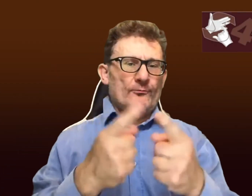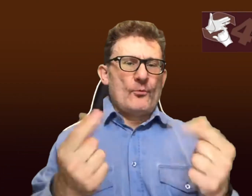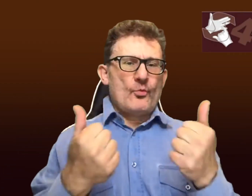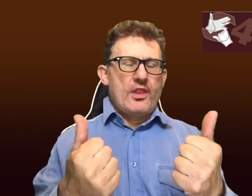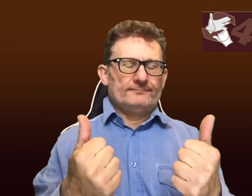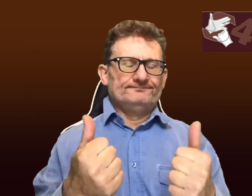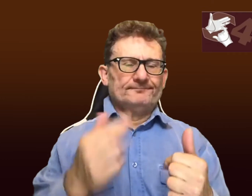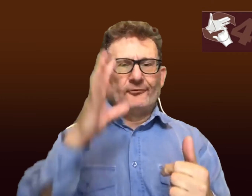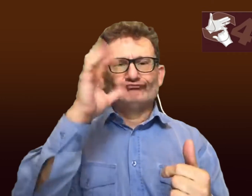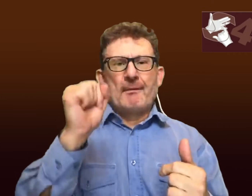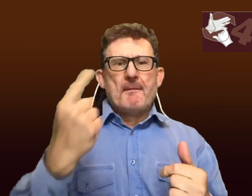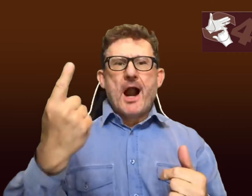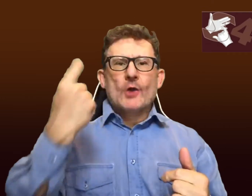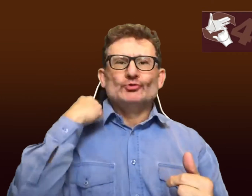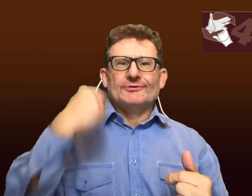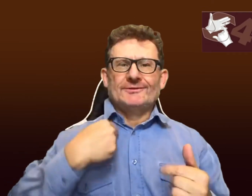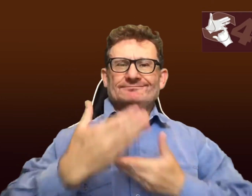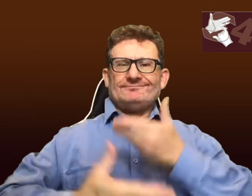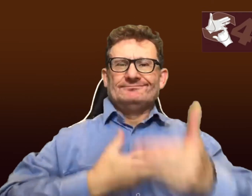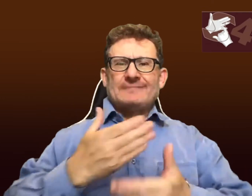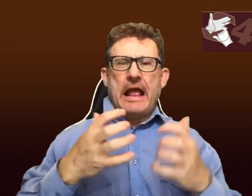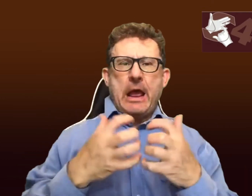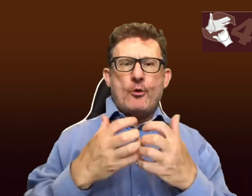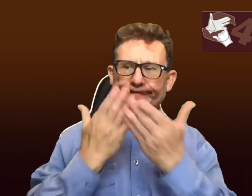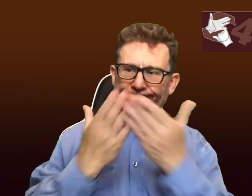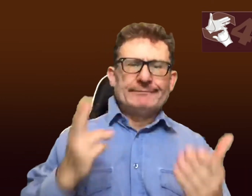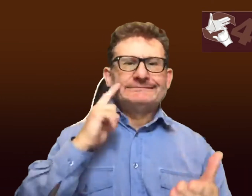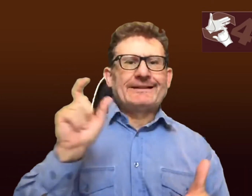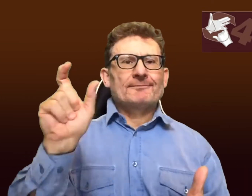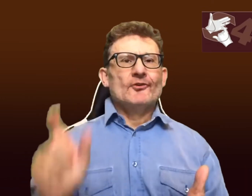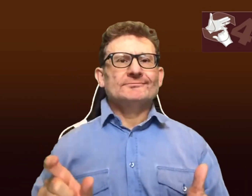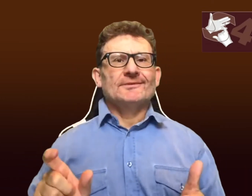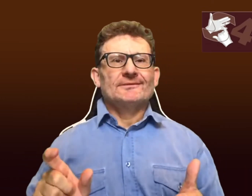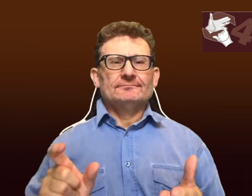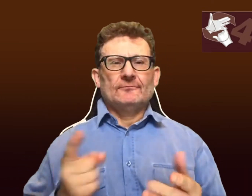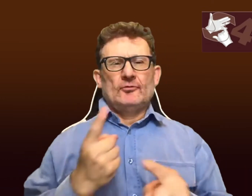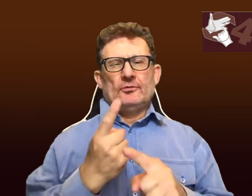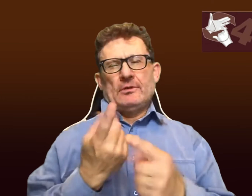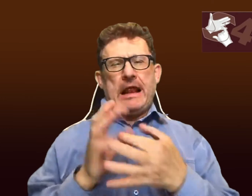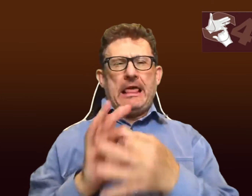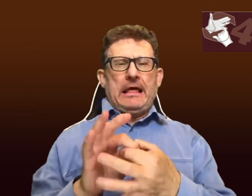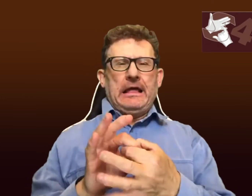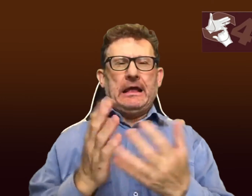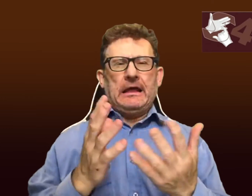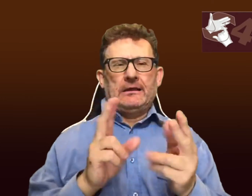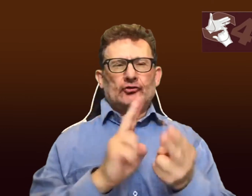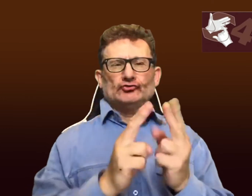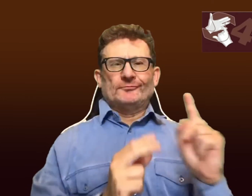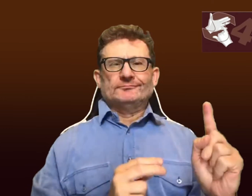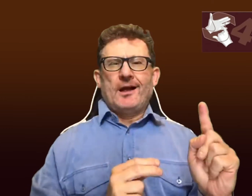Hello. I hope you're well. You remember from last week's session where I talked about how to give respect really